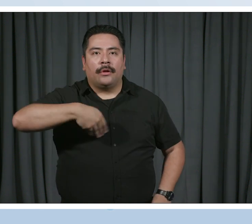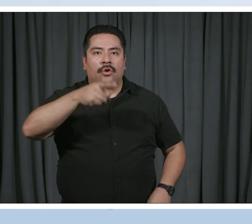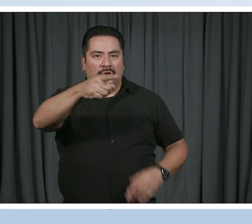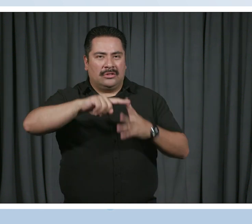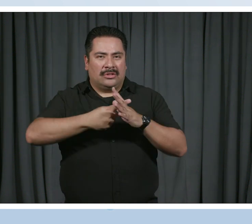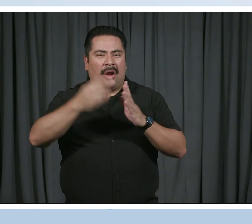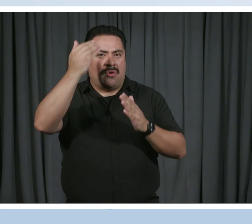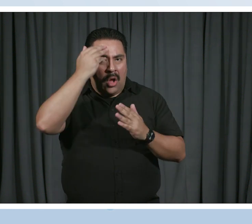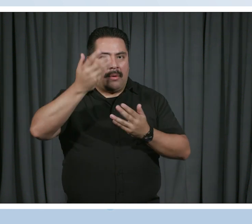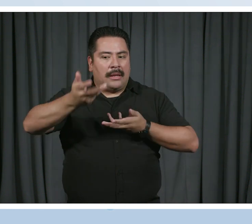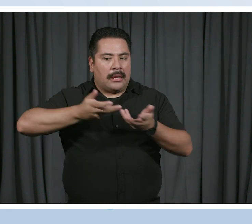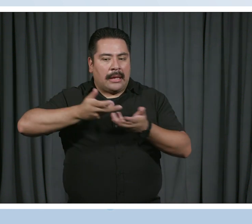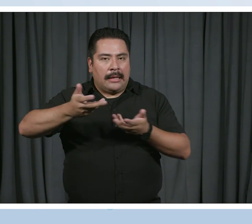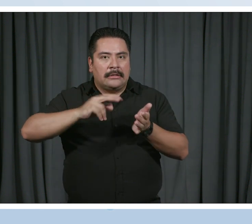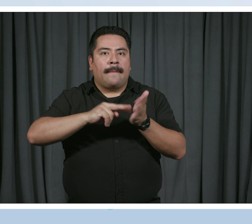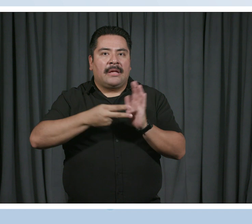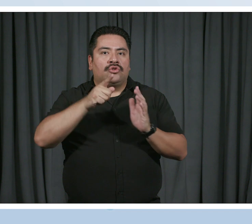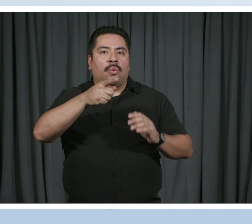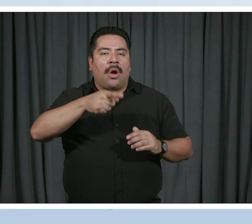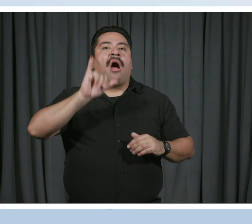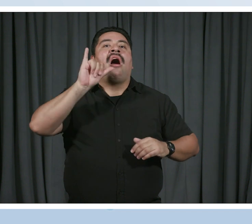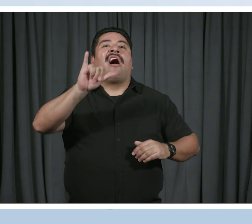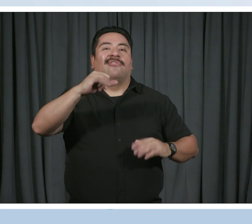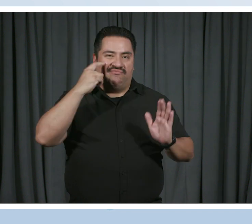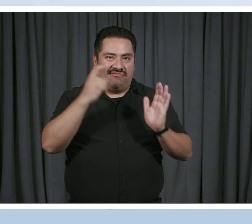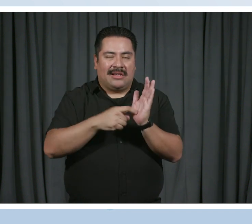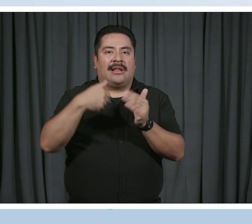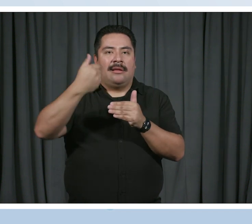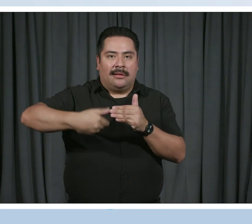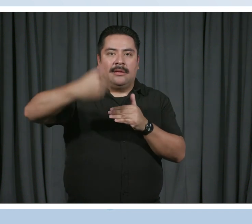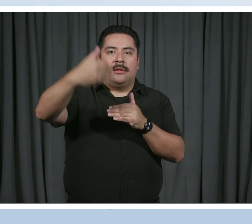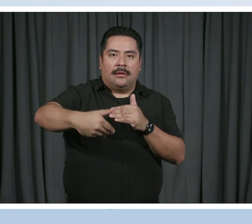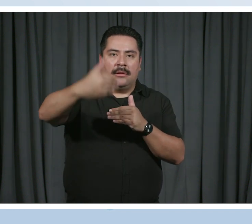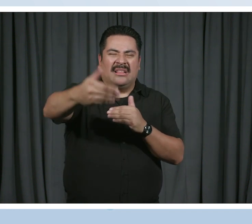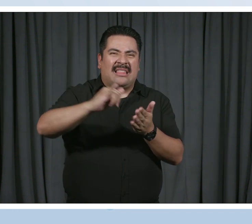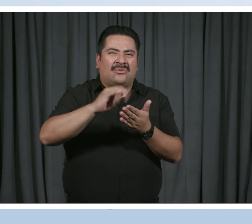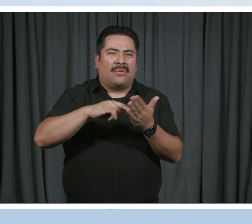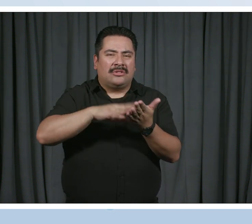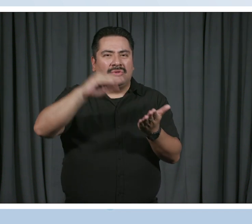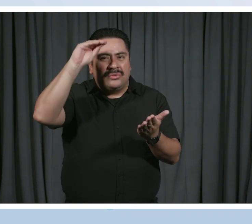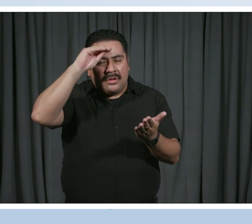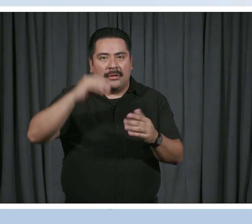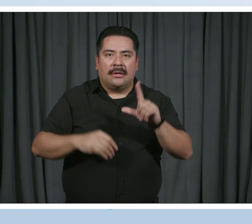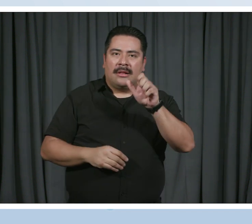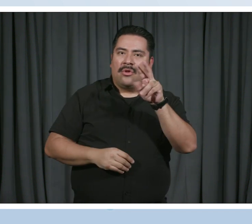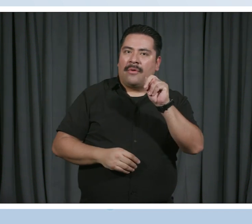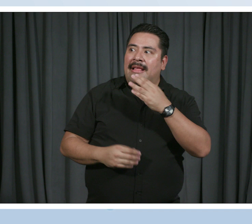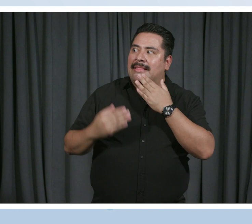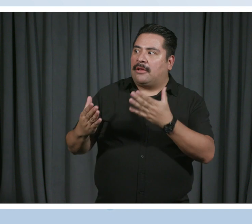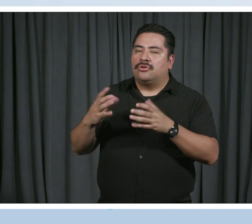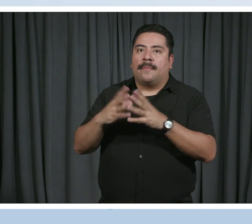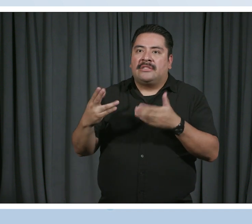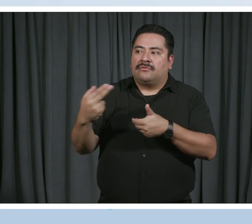like engaging with it, you'll never unknow it. And so that's kind of what I want people to take away. Thank you so much for being